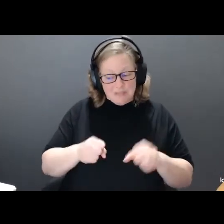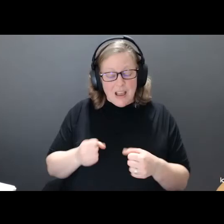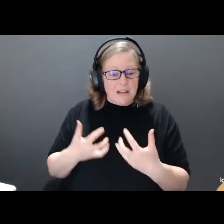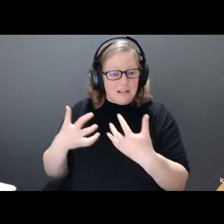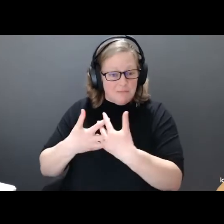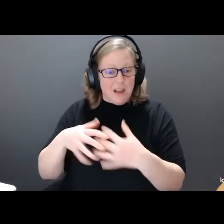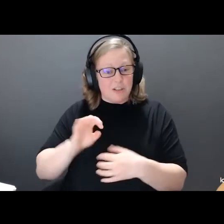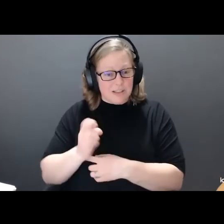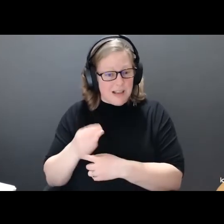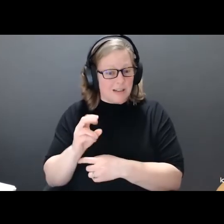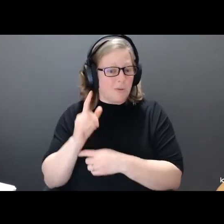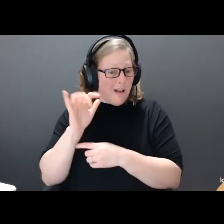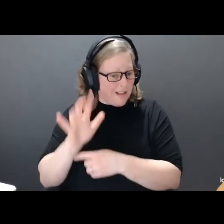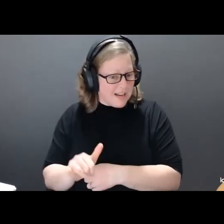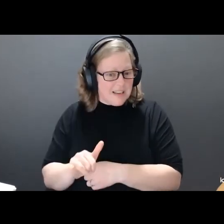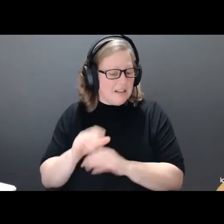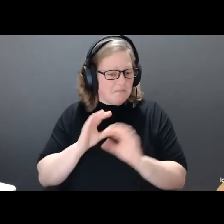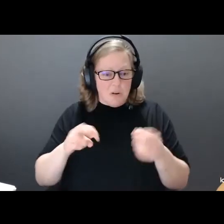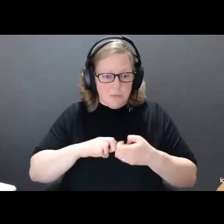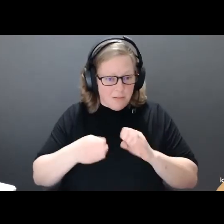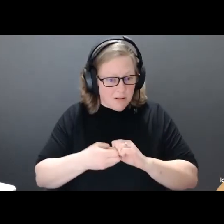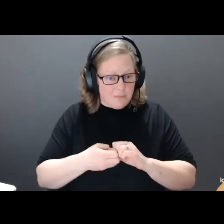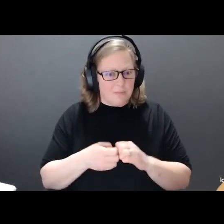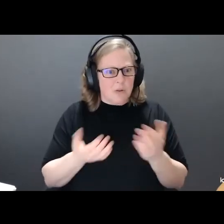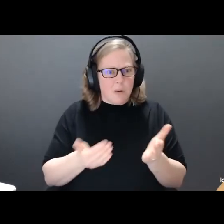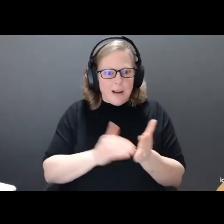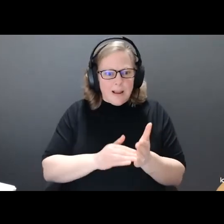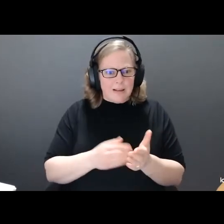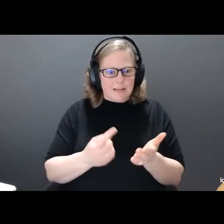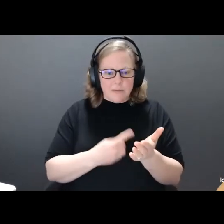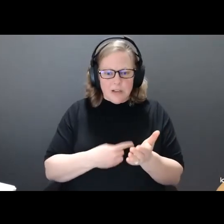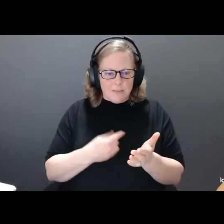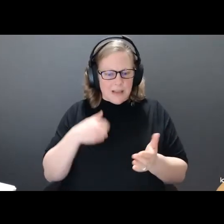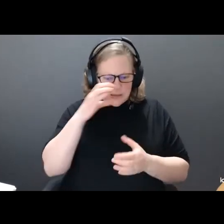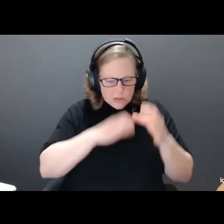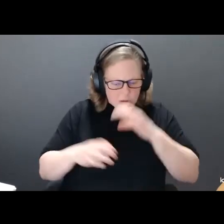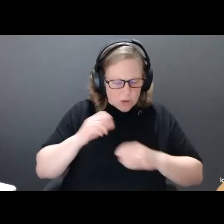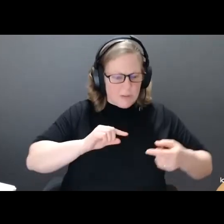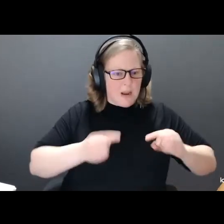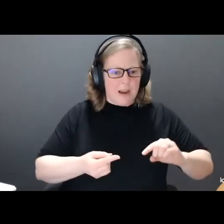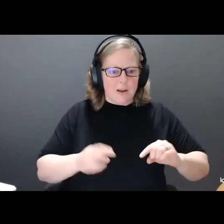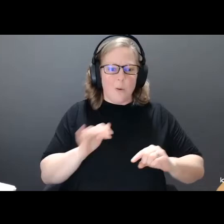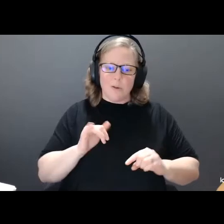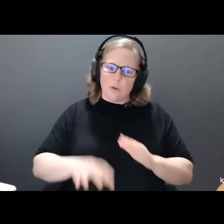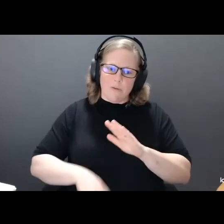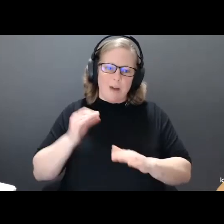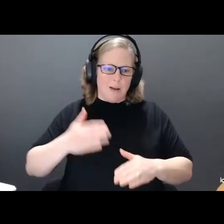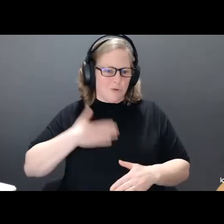again and again, the very places that I looked for pain were the places that I found deep wells of joy.